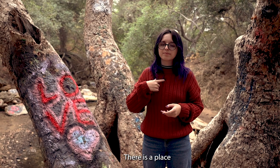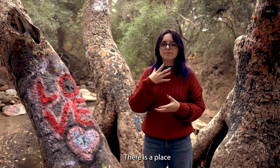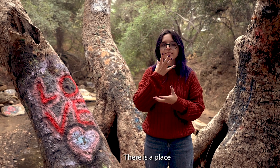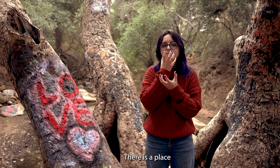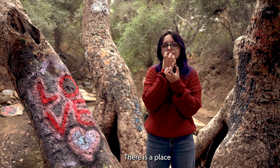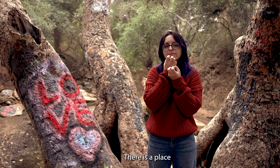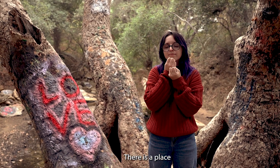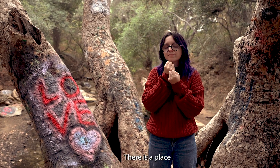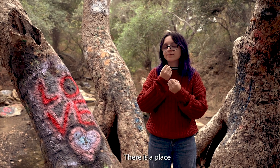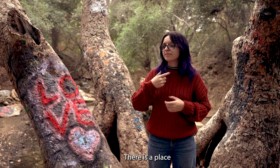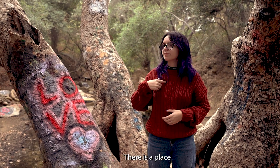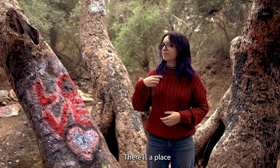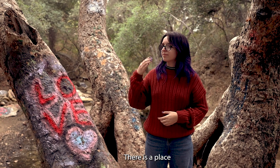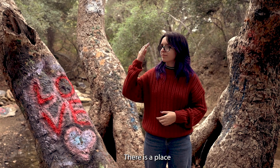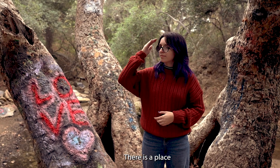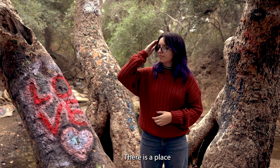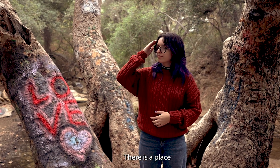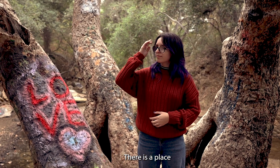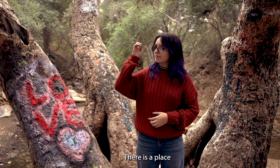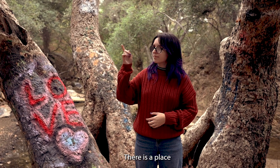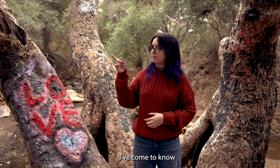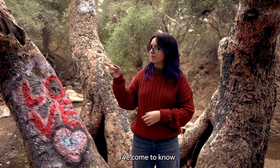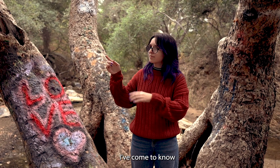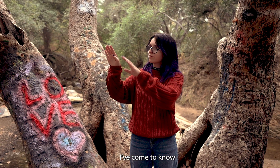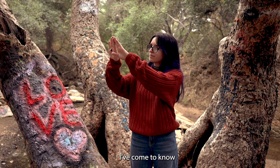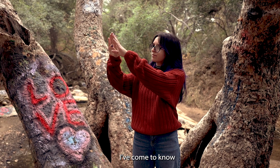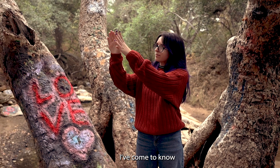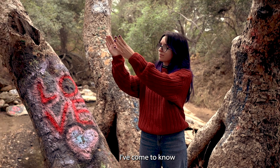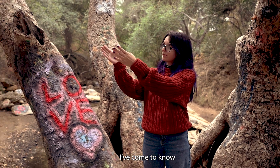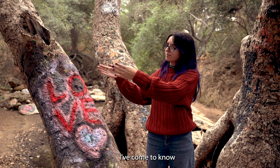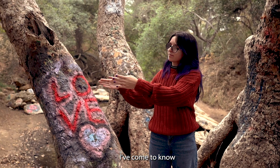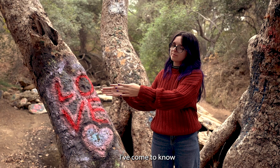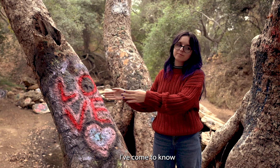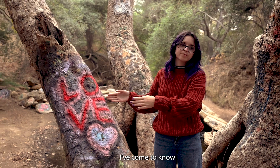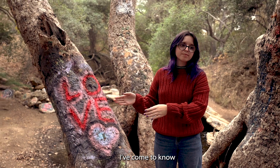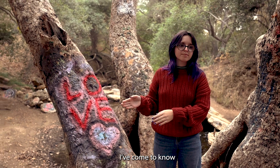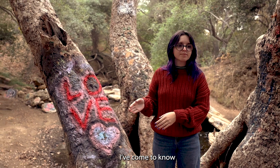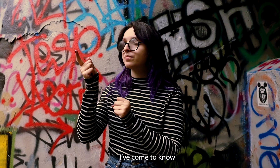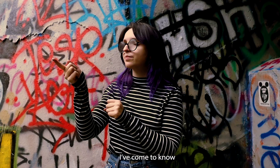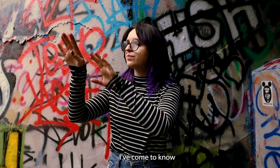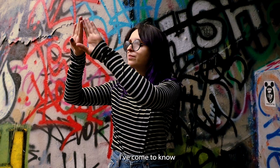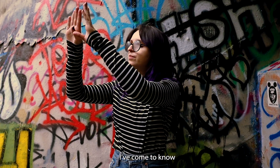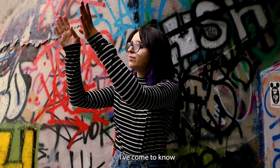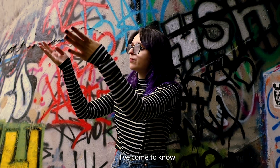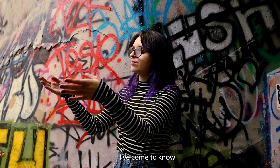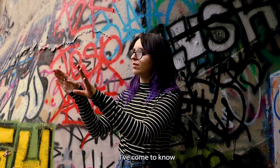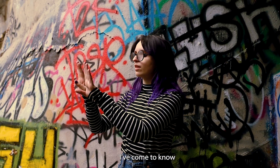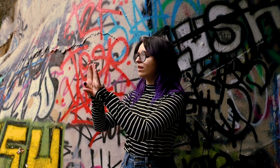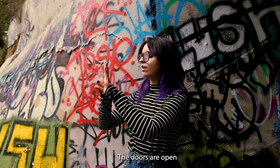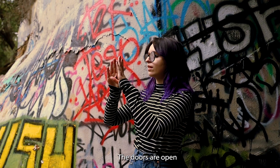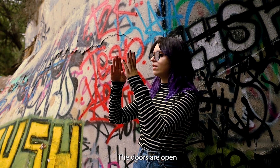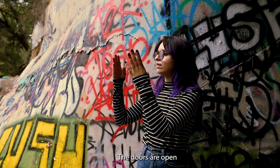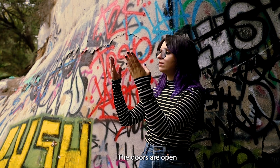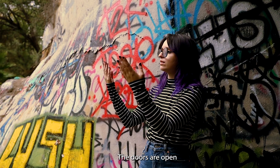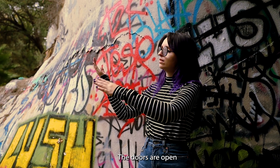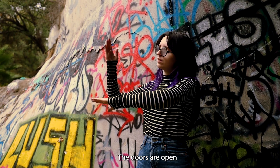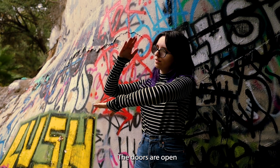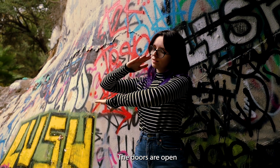is a place I've come to know. The doors are